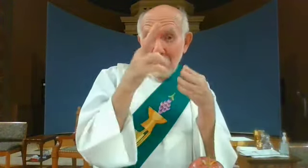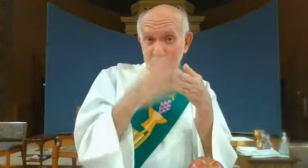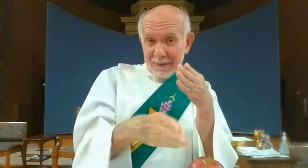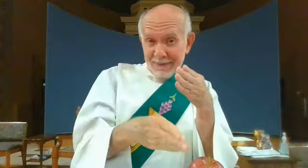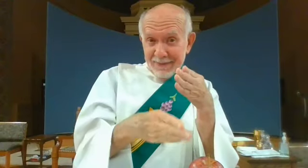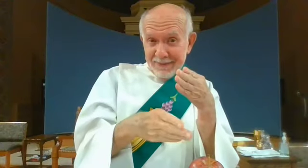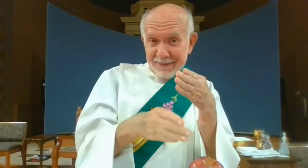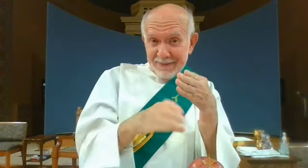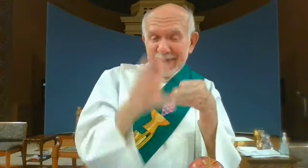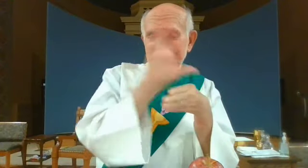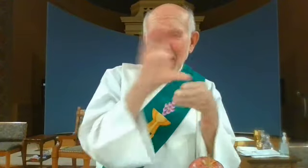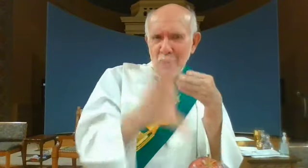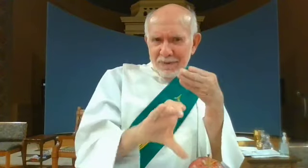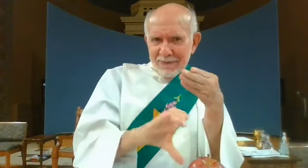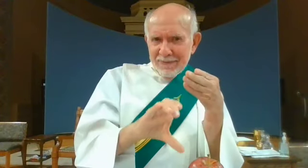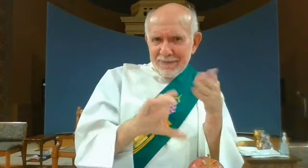and there at the end the conclusion